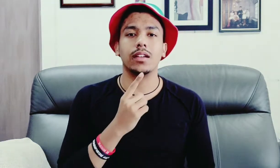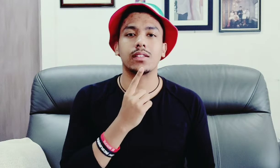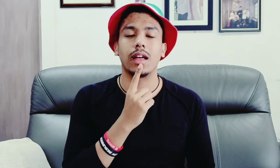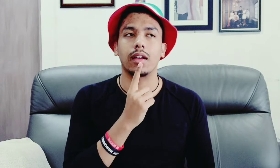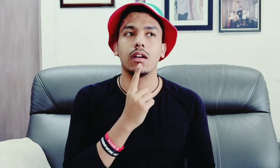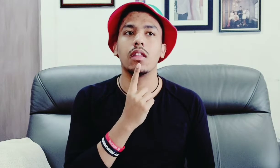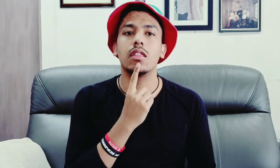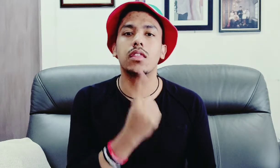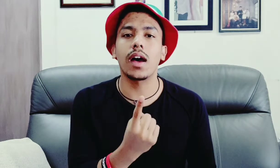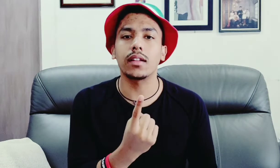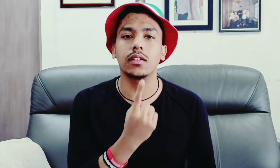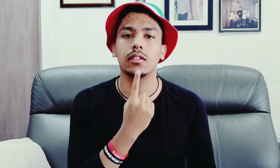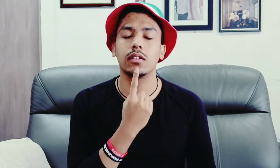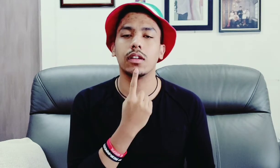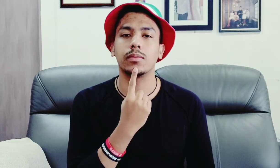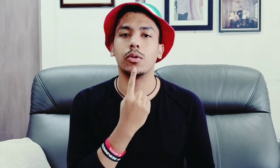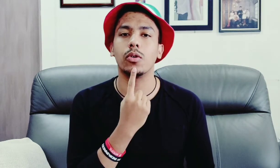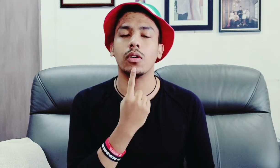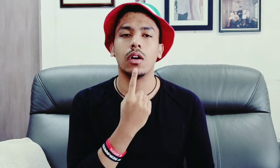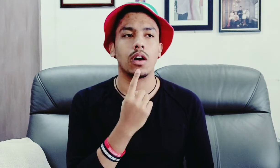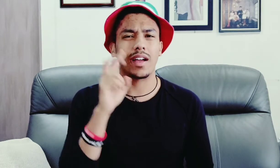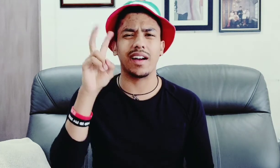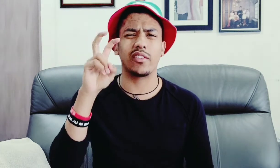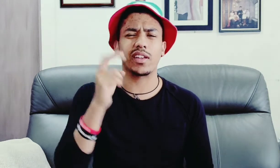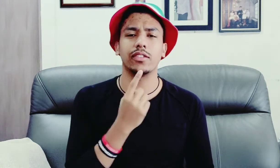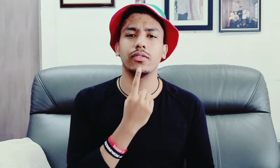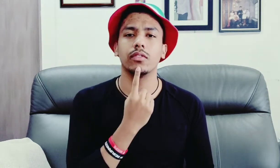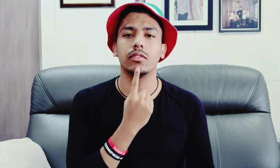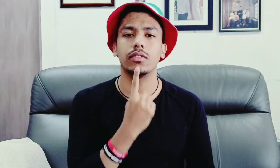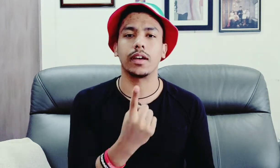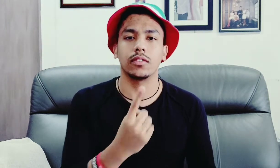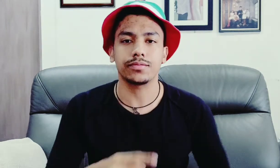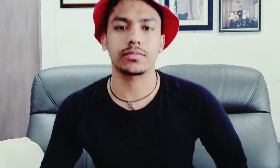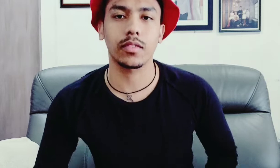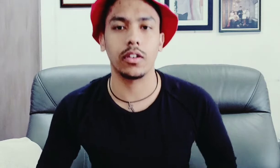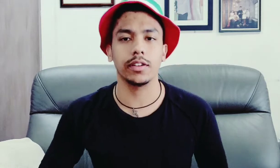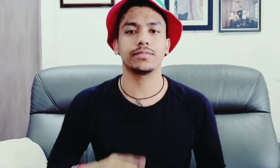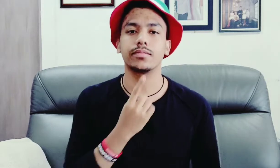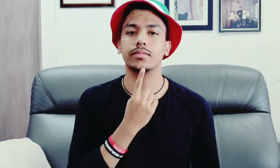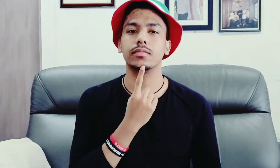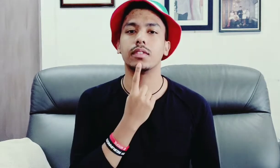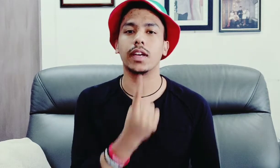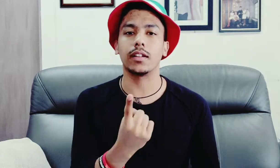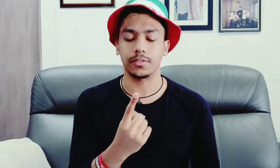tell is like that it's more aggressive tell all right tell